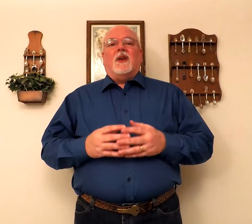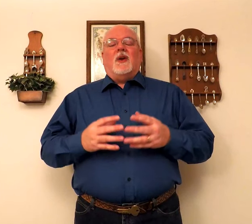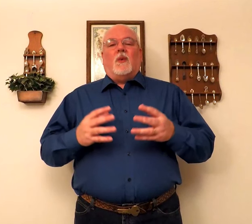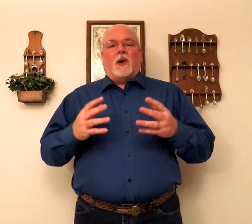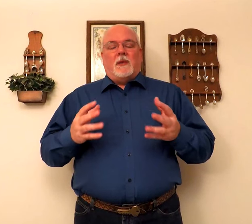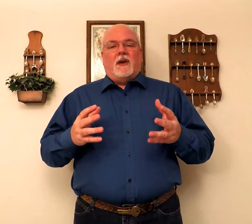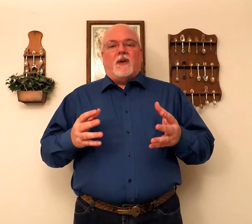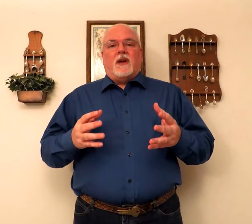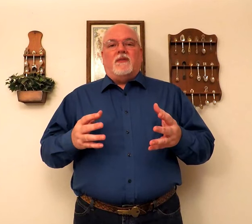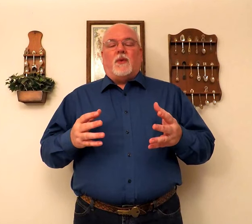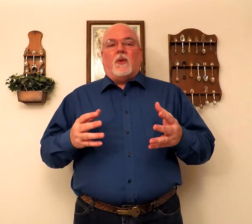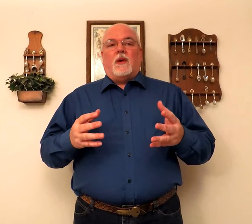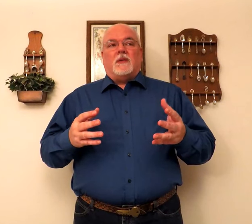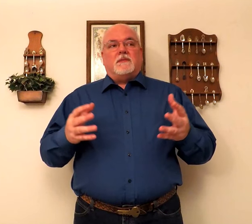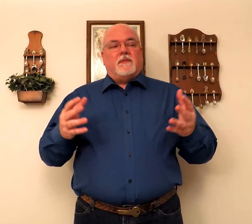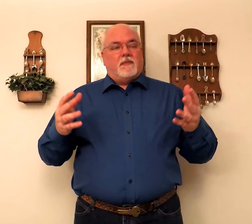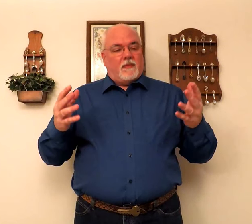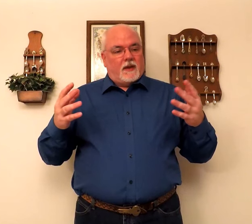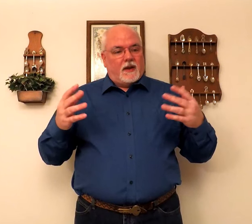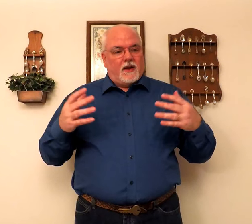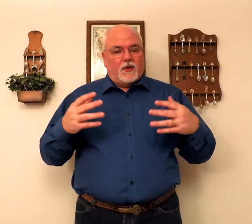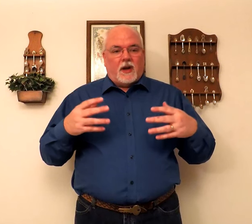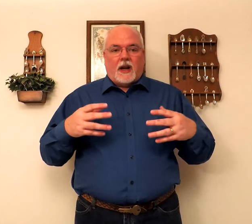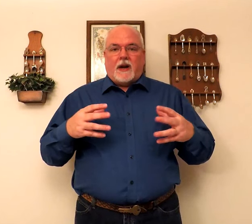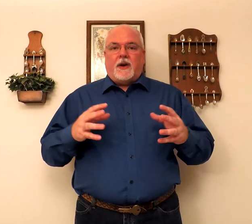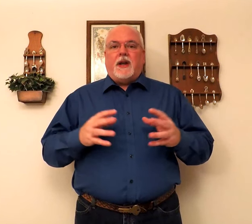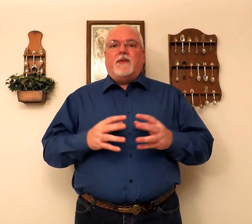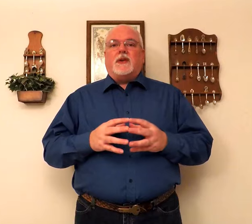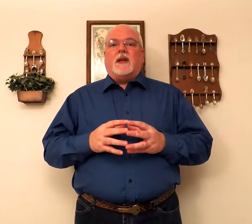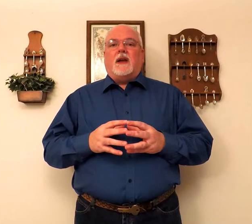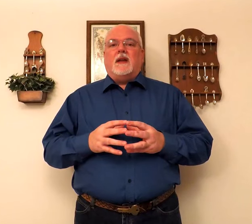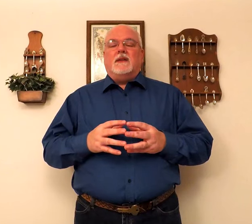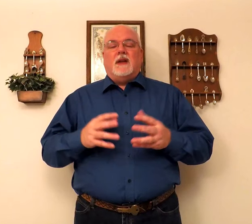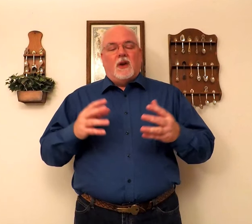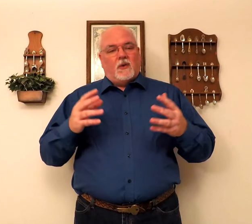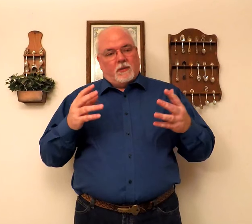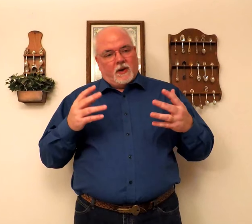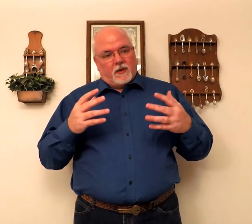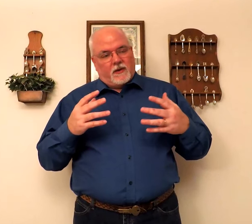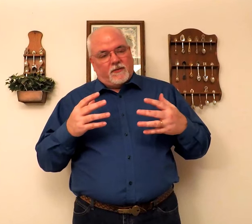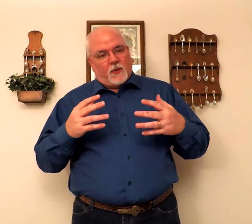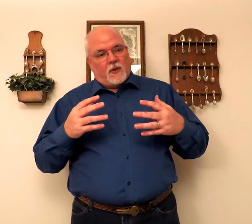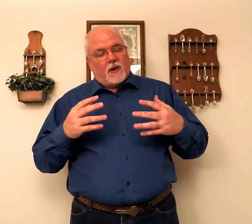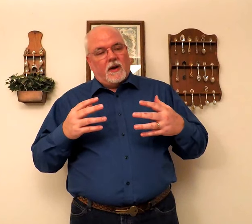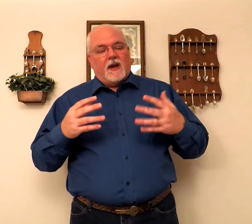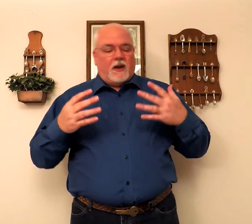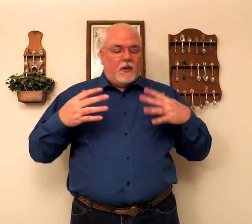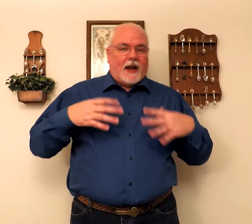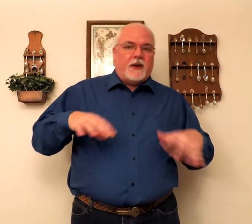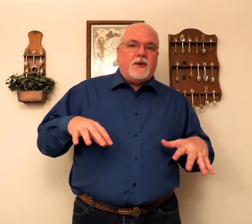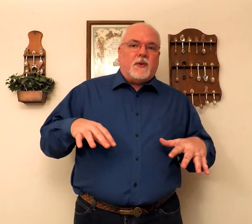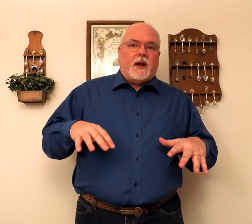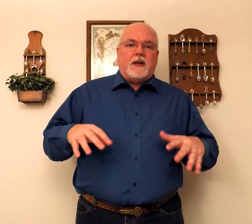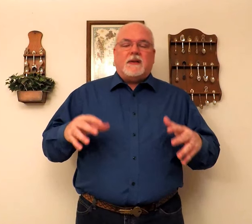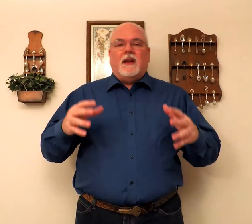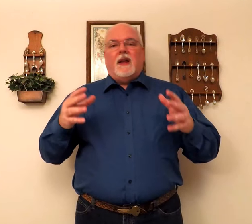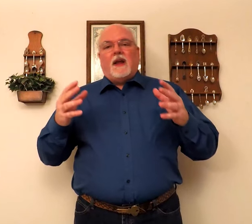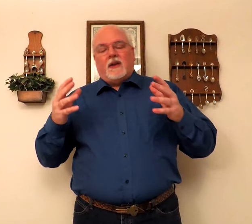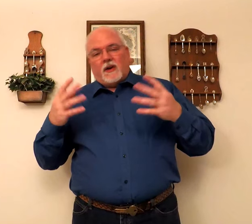We're going be looking for, you know, the clarity of your signs. We'll be looking for, you know, how you dress, the